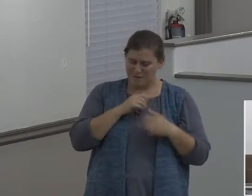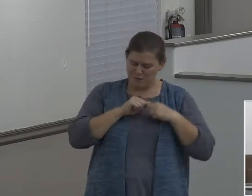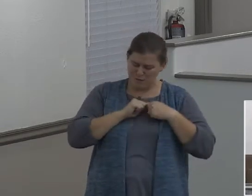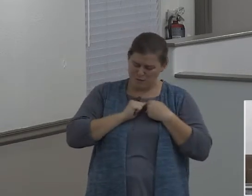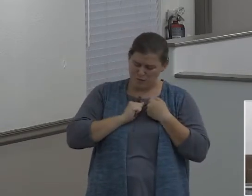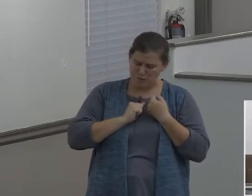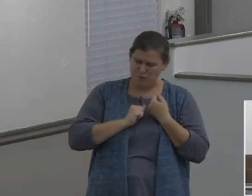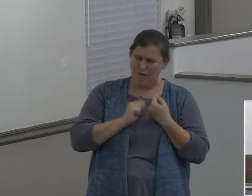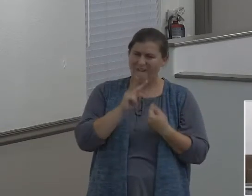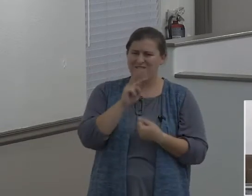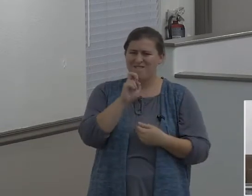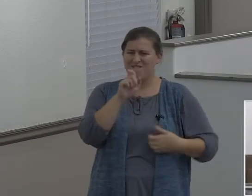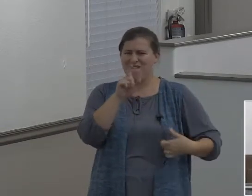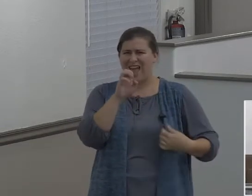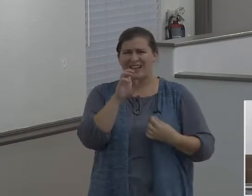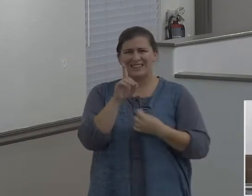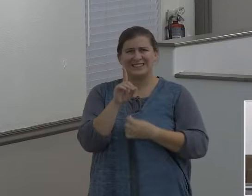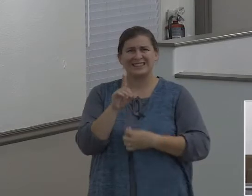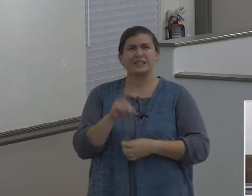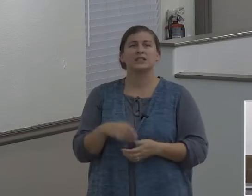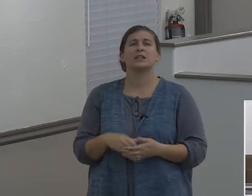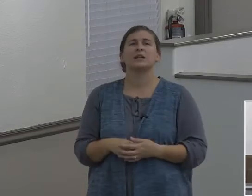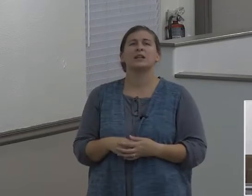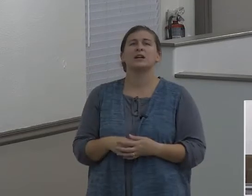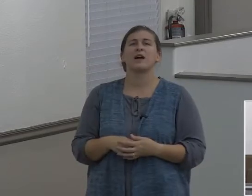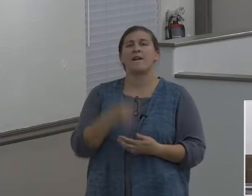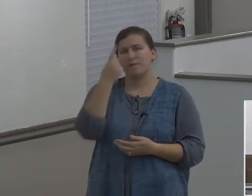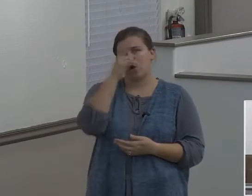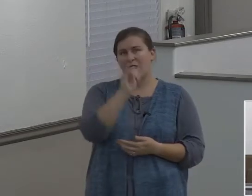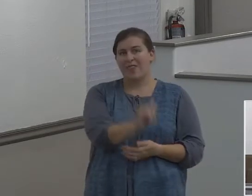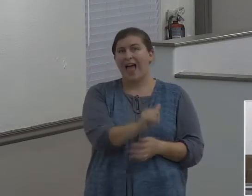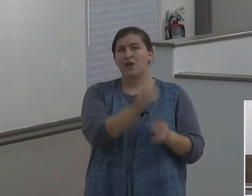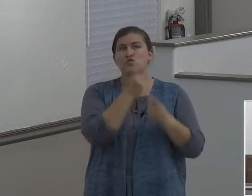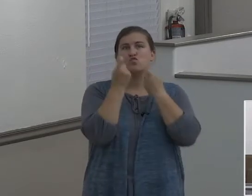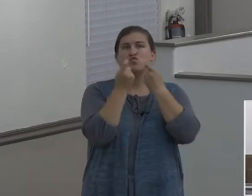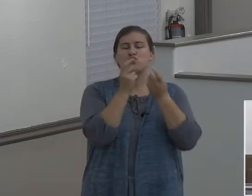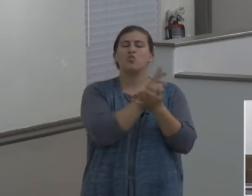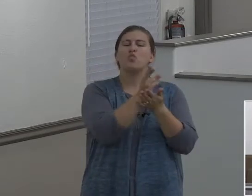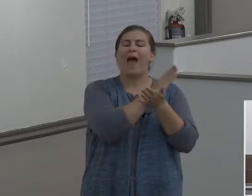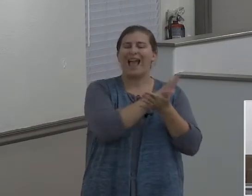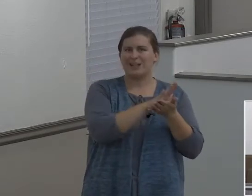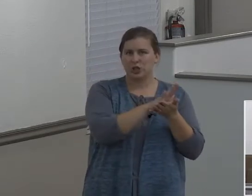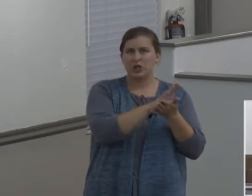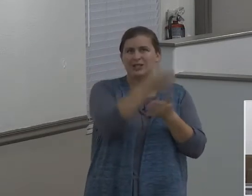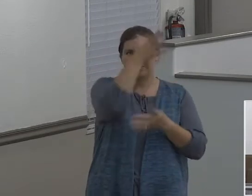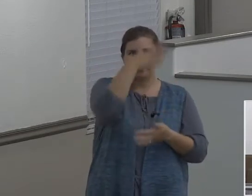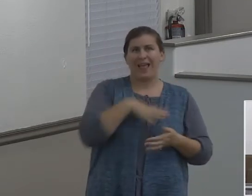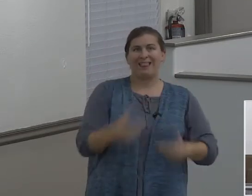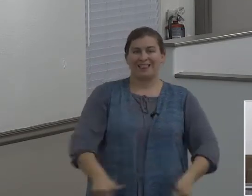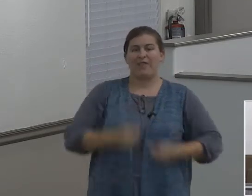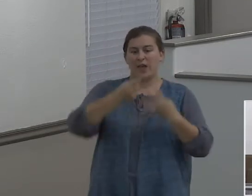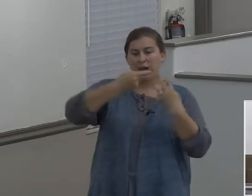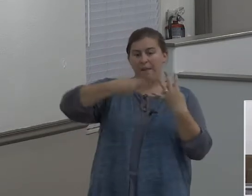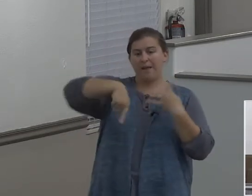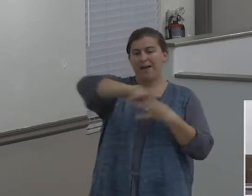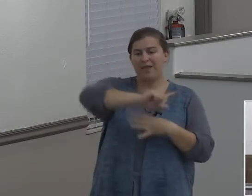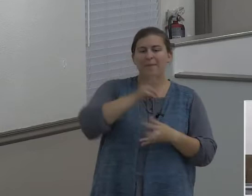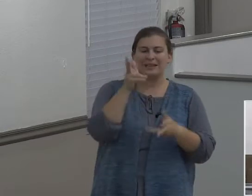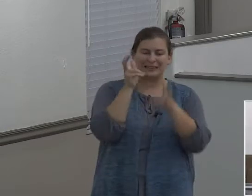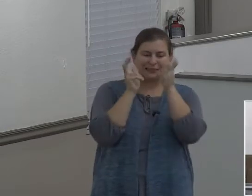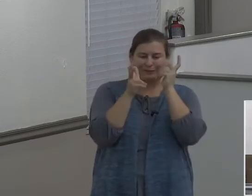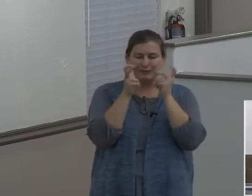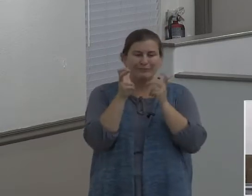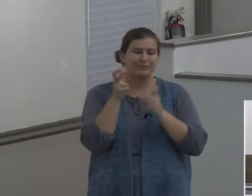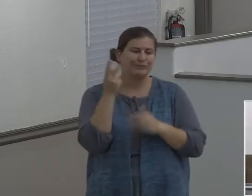The Bible says in verse 8 there, says, For that righteous man dwelling among them and seeing and hearing, vexed it, he did it to himself,